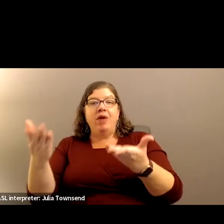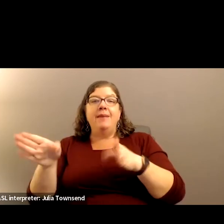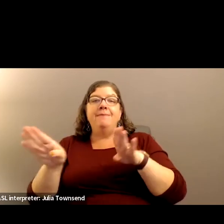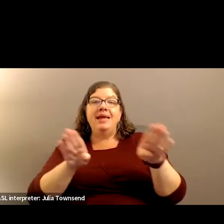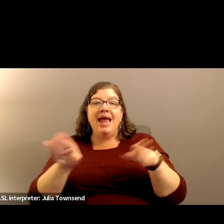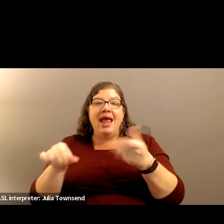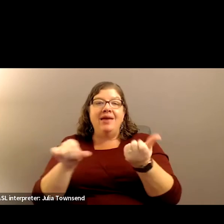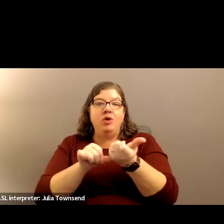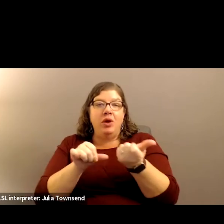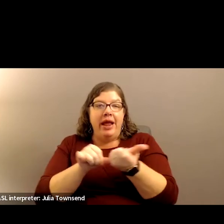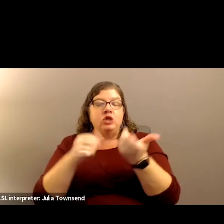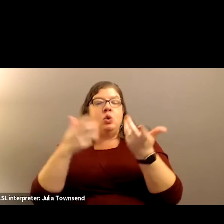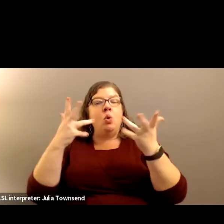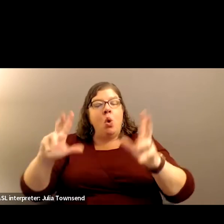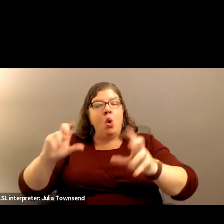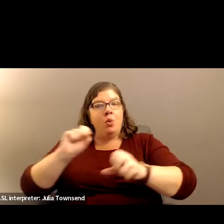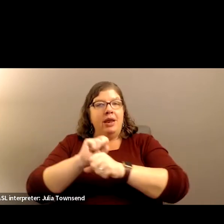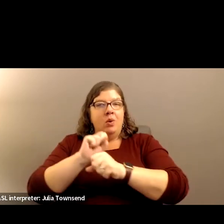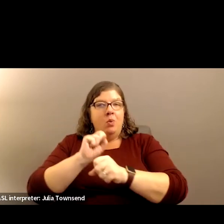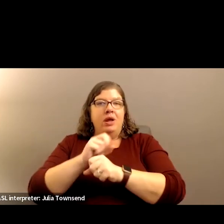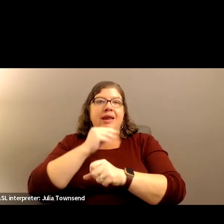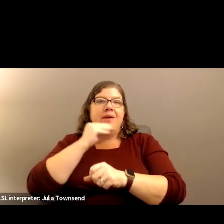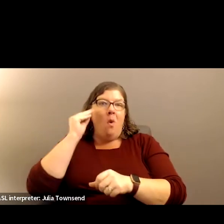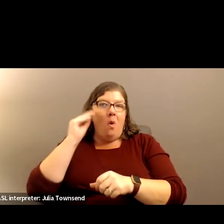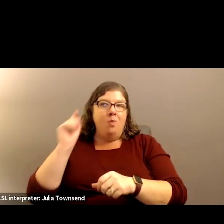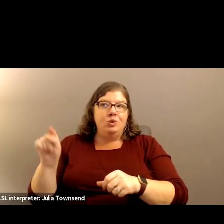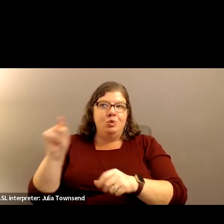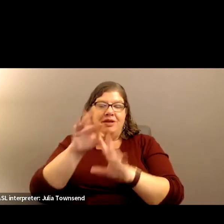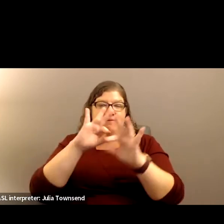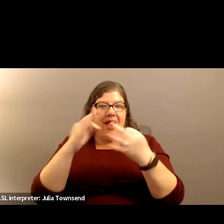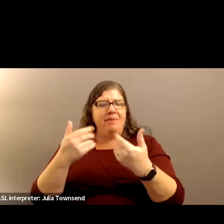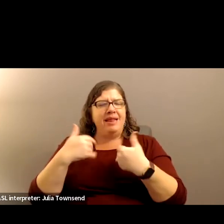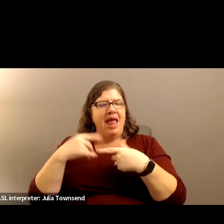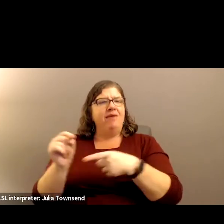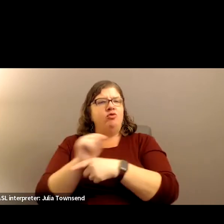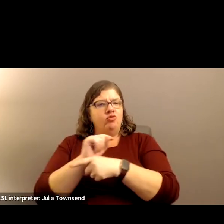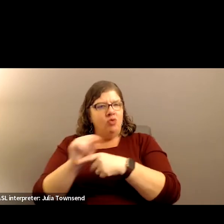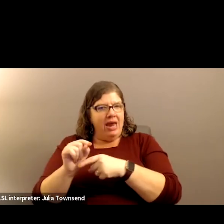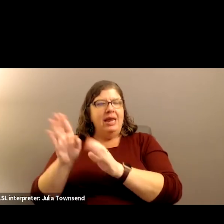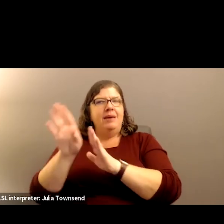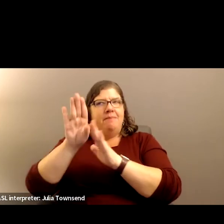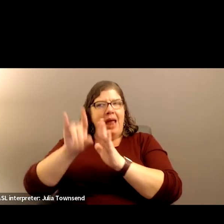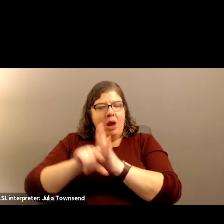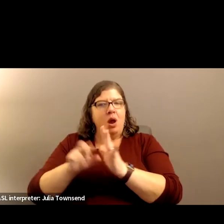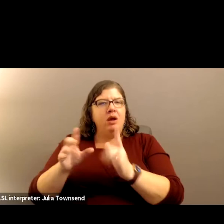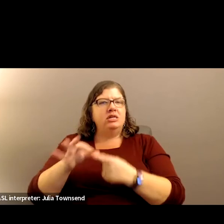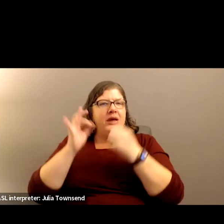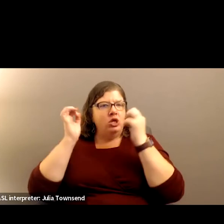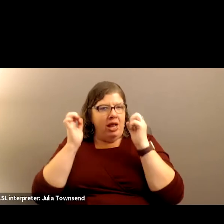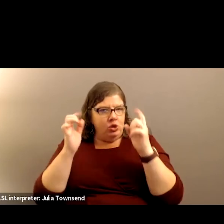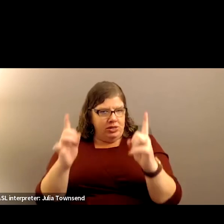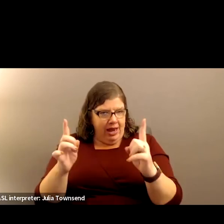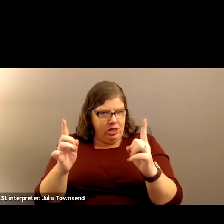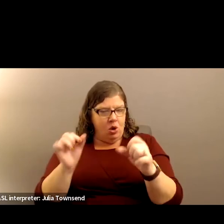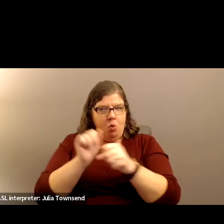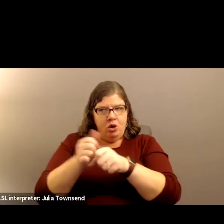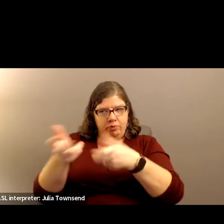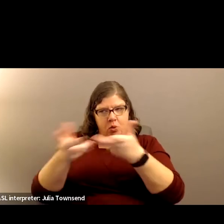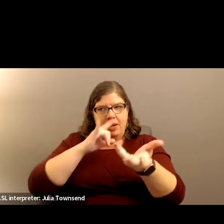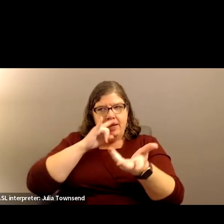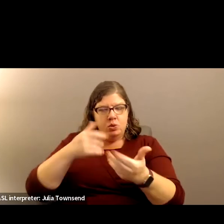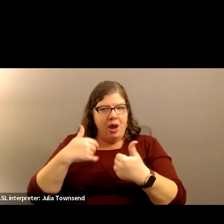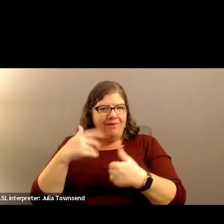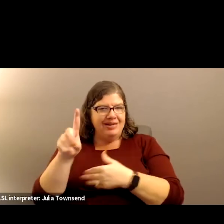behavior aids who already are working in many cases in homes with families and have training and background in special education and working with kids with